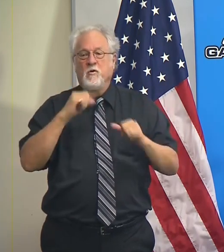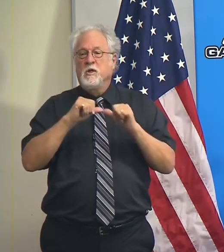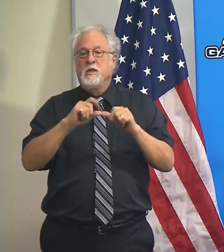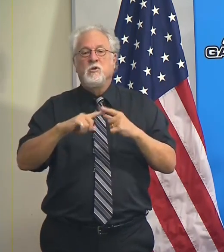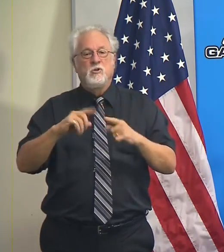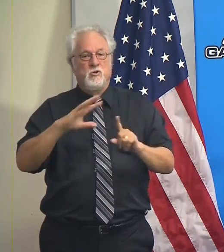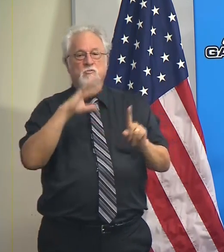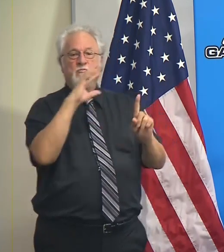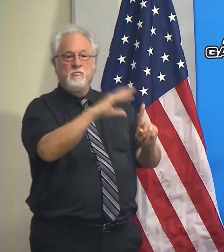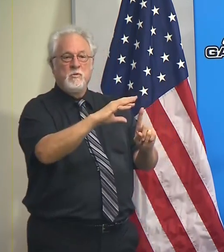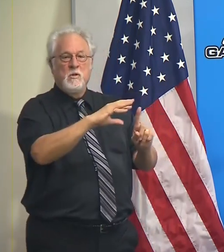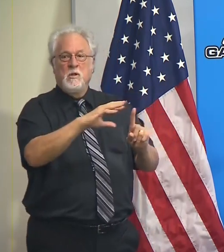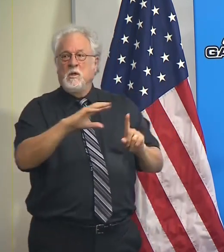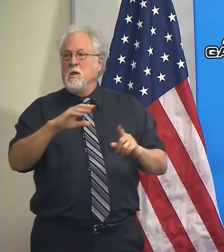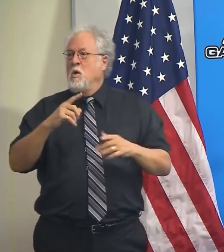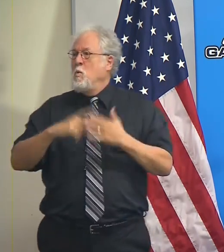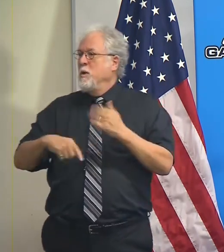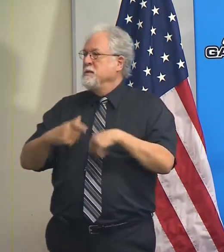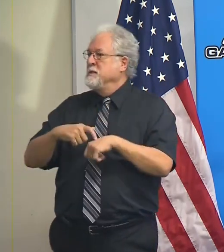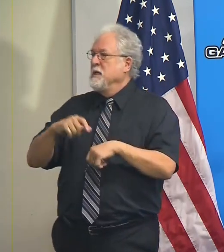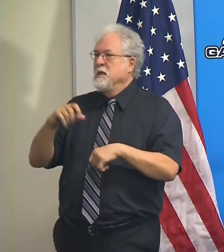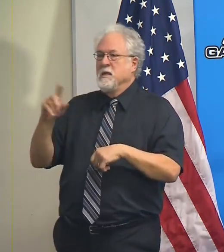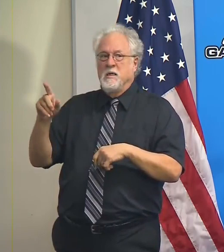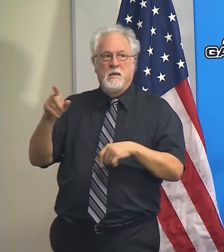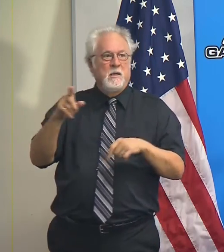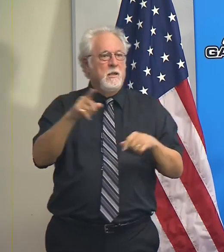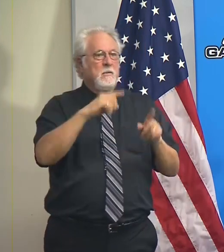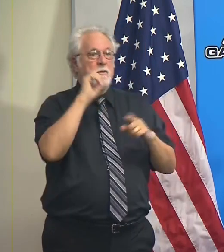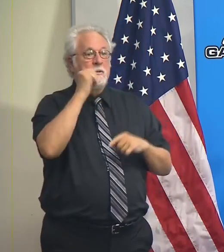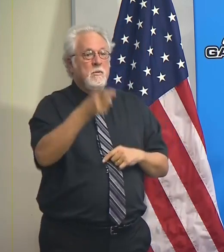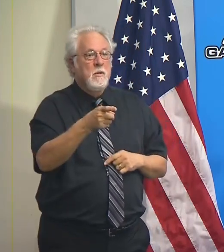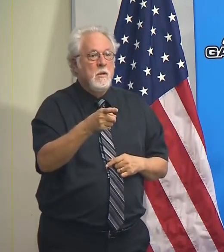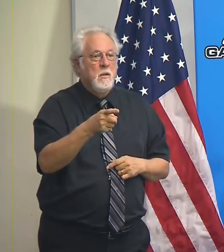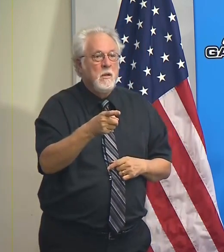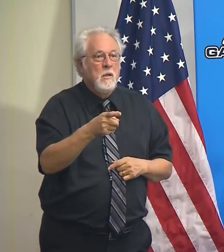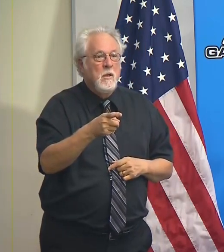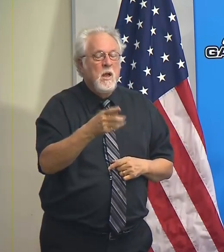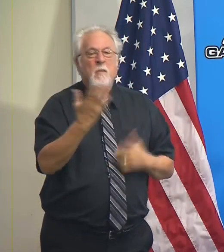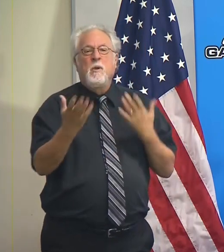continuing to cover this. Christina, what time are we going to have a press?